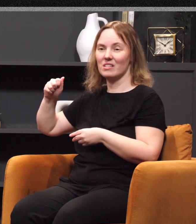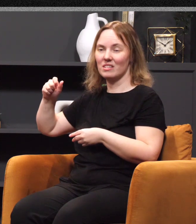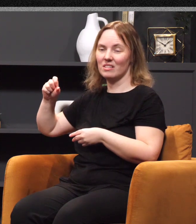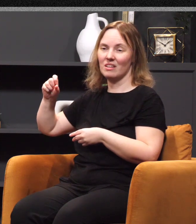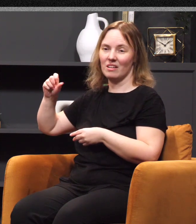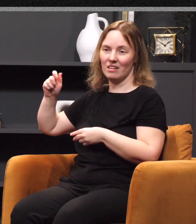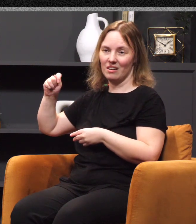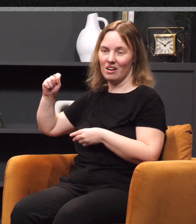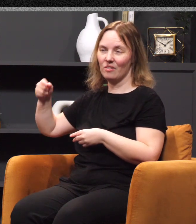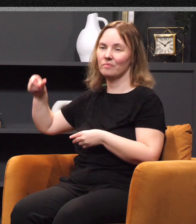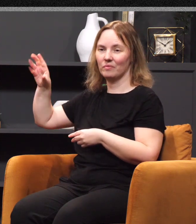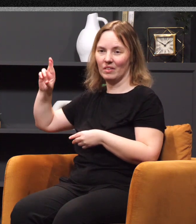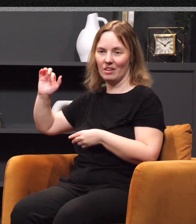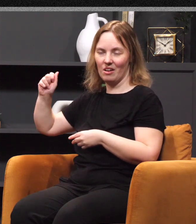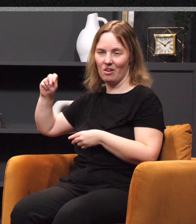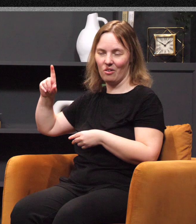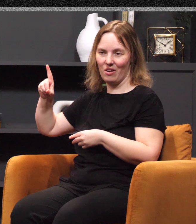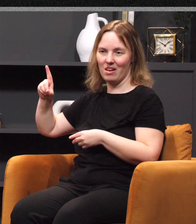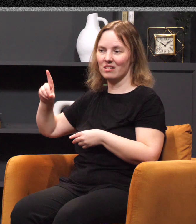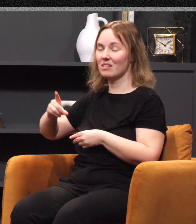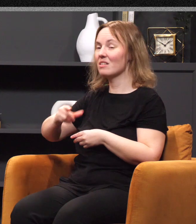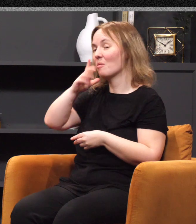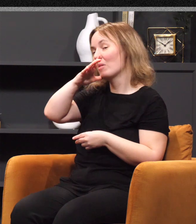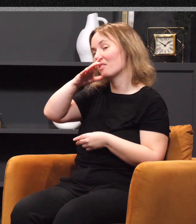And she was in the line and the genealogy of Jesus himself.